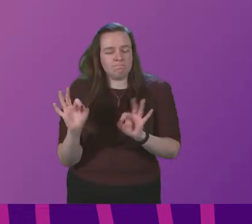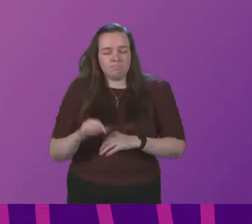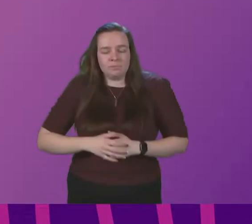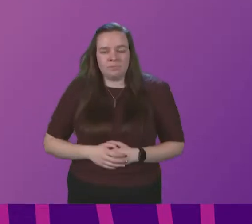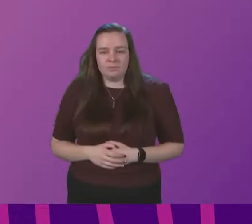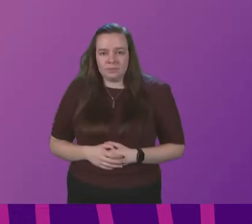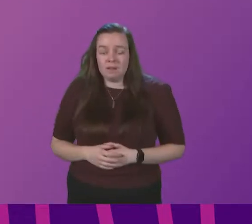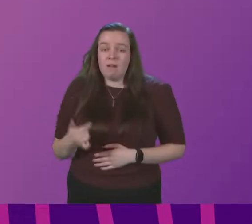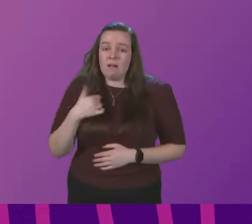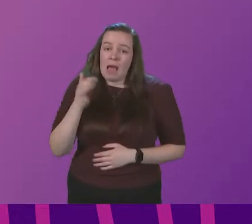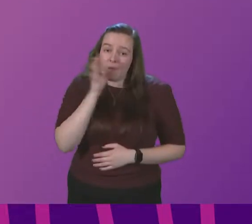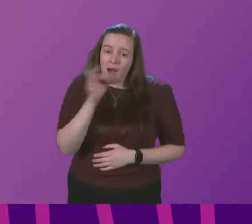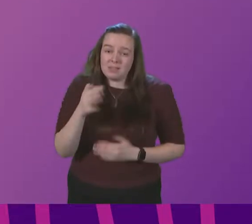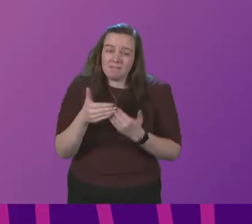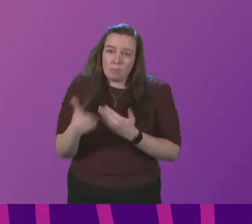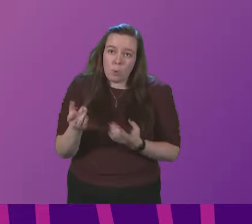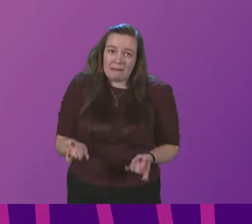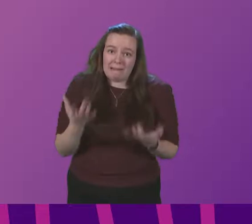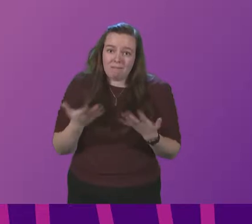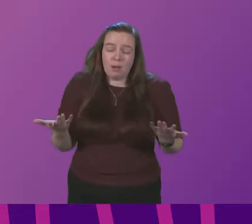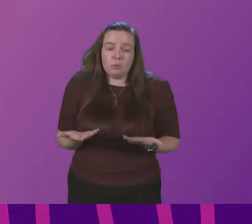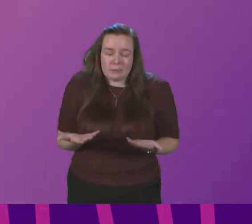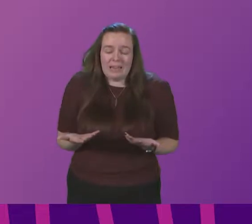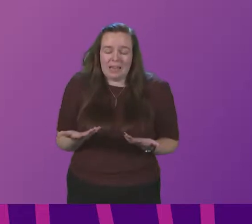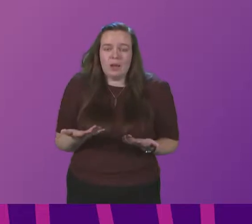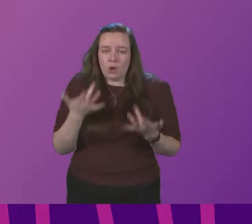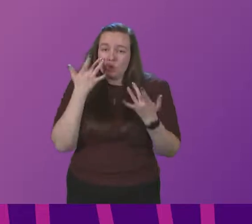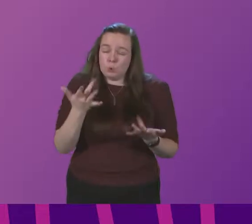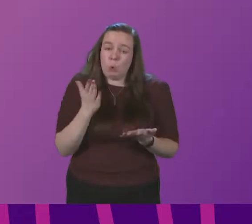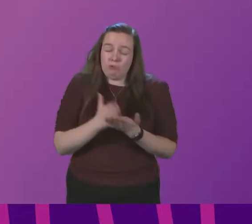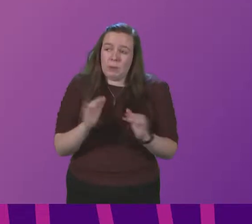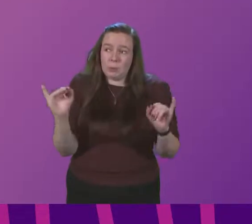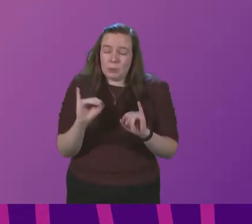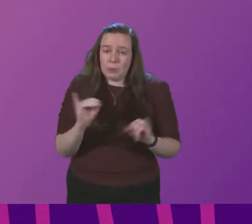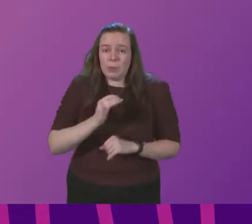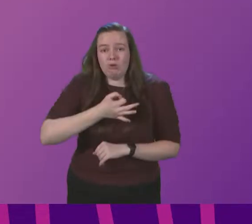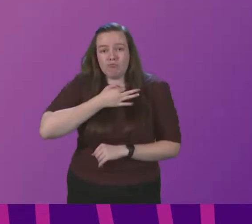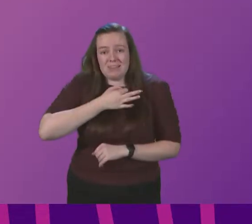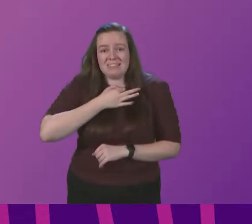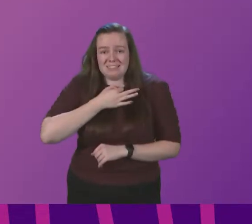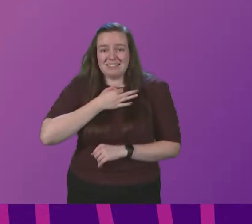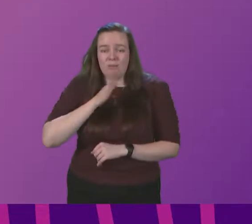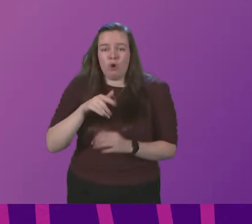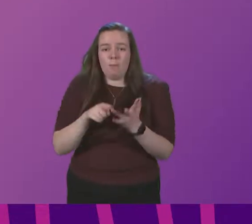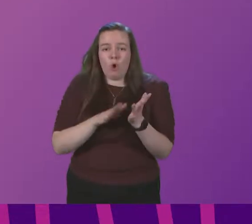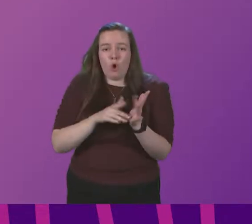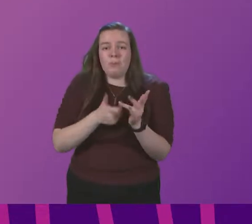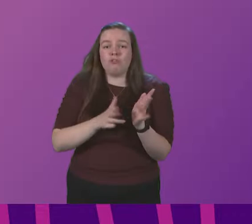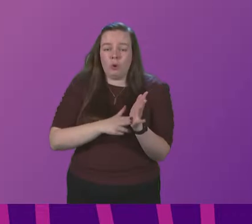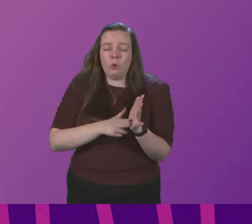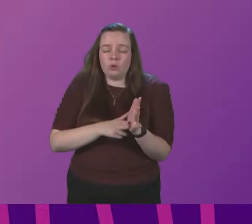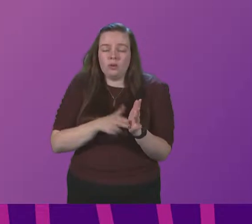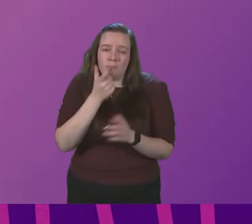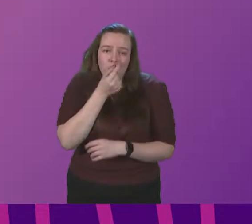The fact that I am asking for further sacrifice today underlines how severe we think the risk posed by Omicron might be.